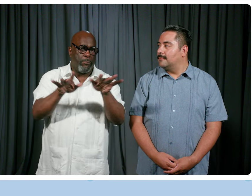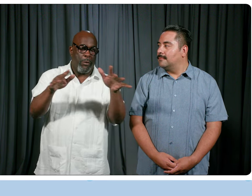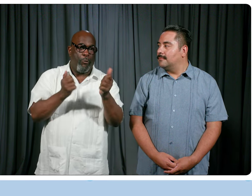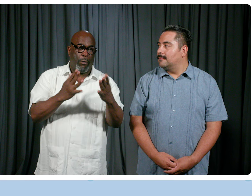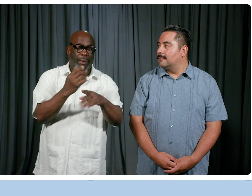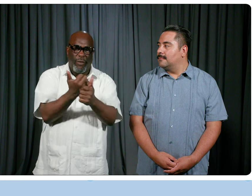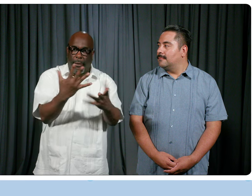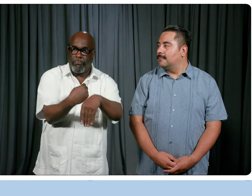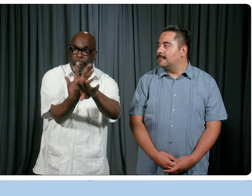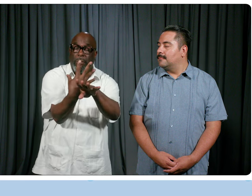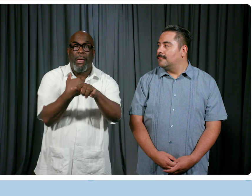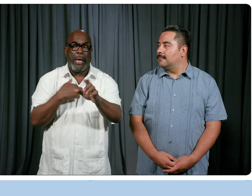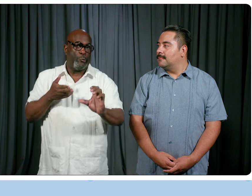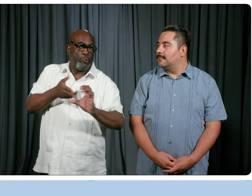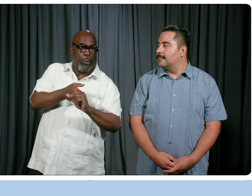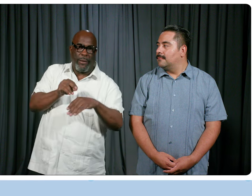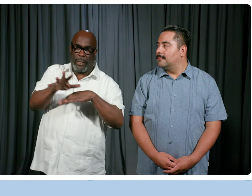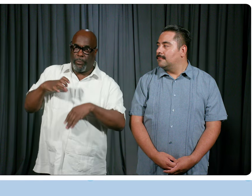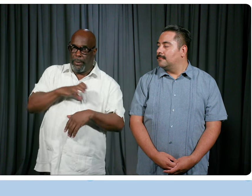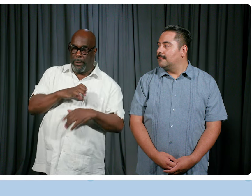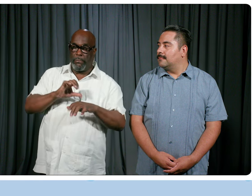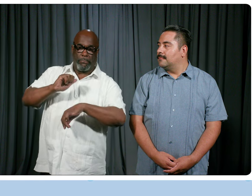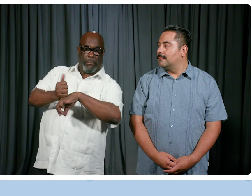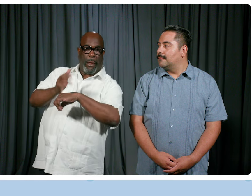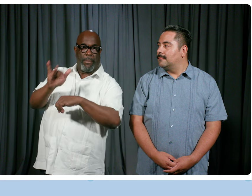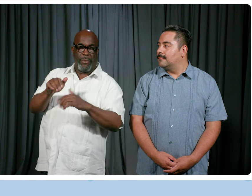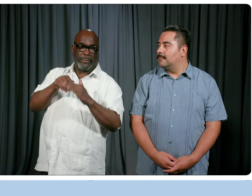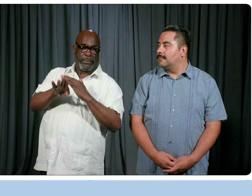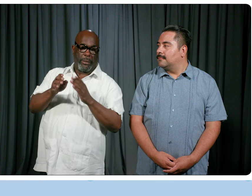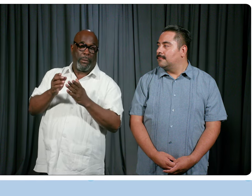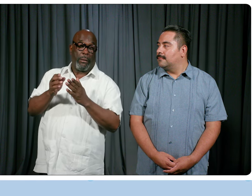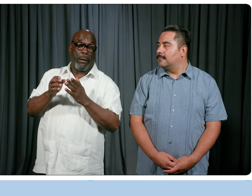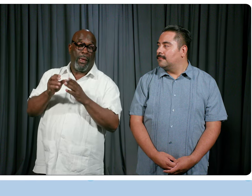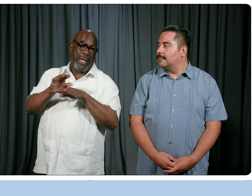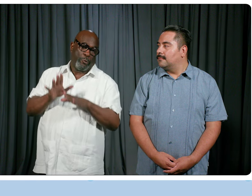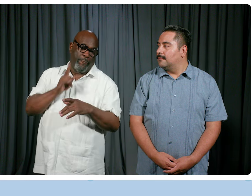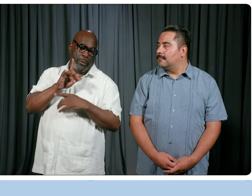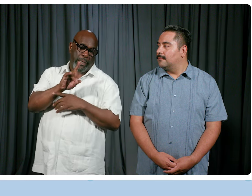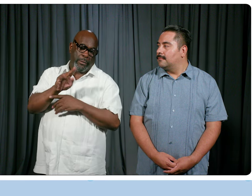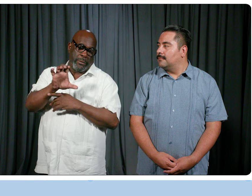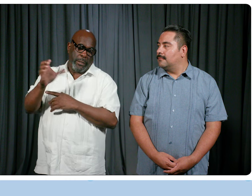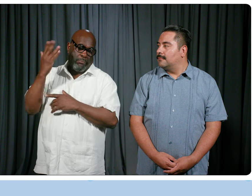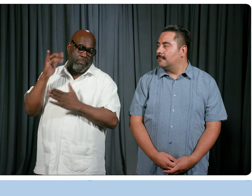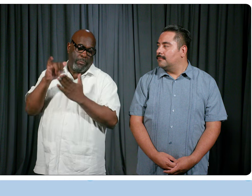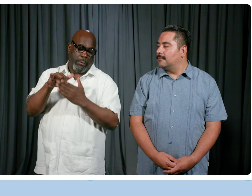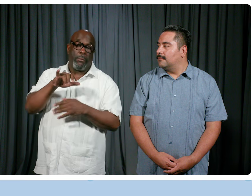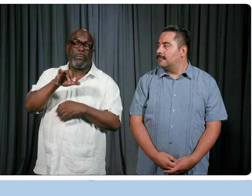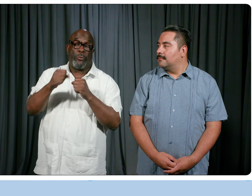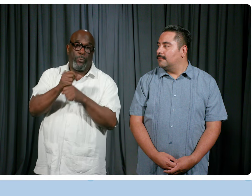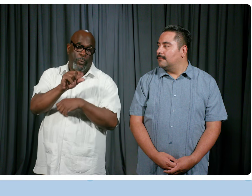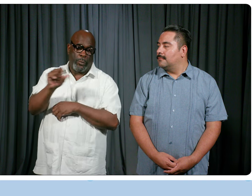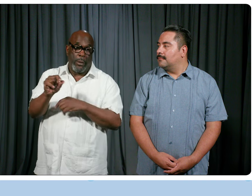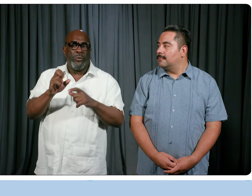virtual, I was on the advisor committee that was formed by the then accessibility advisor for the DNCC. And so I was familiar